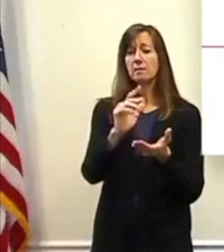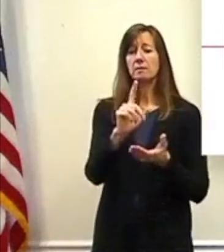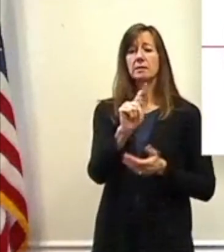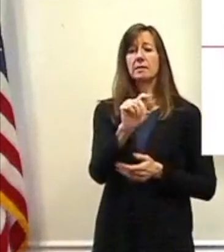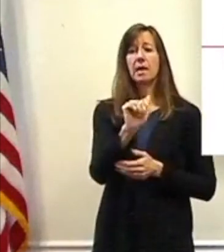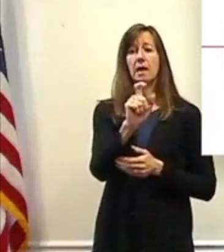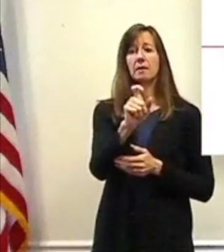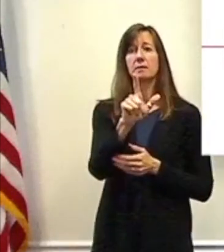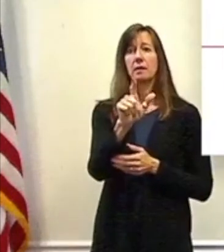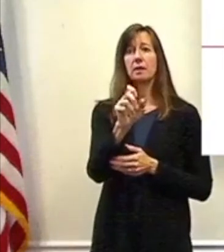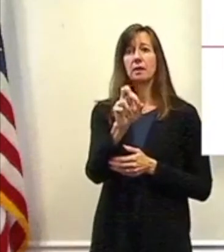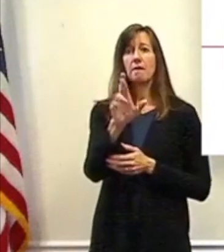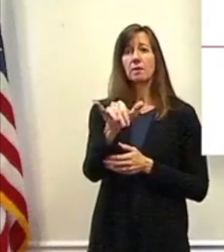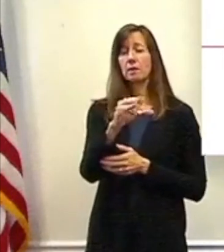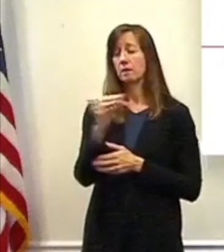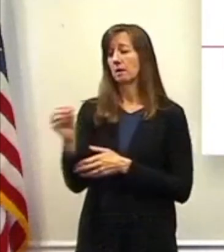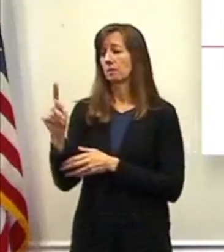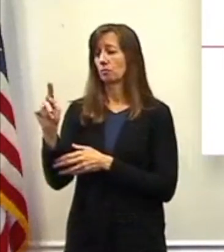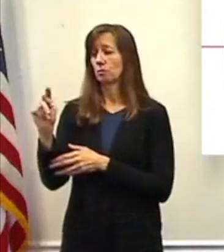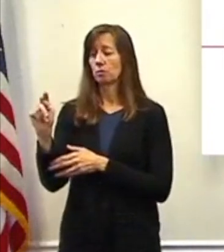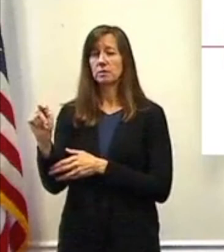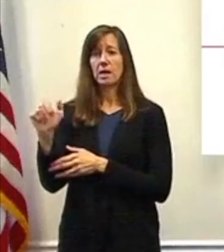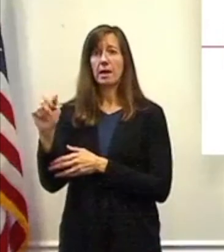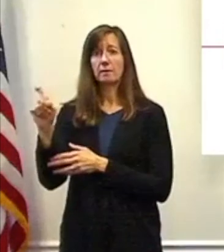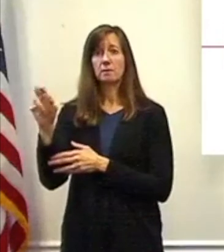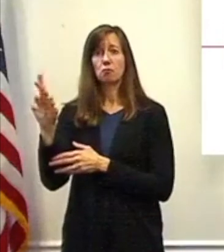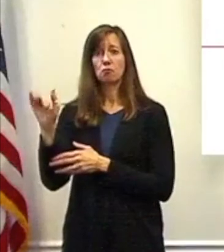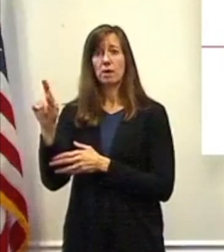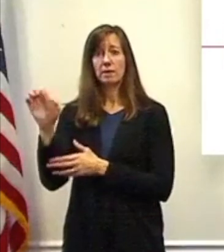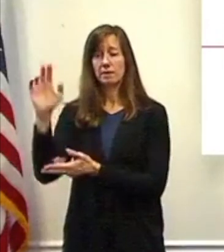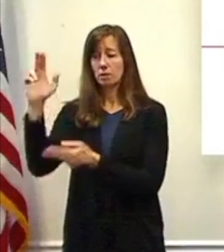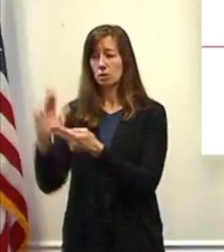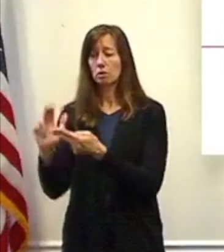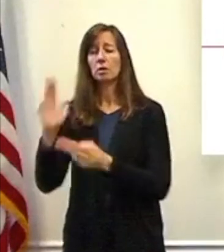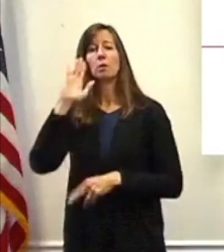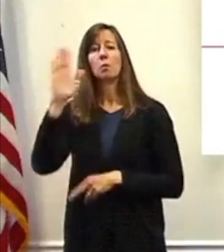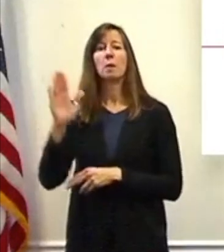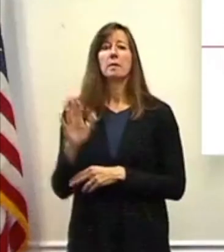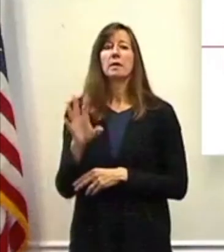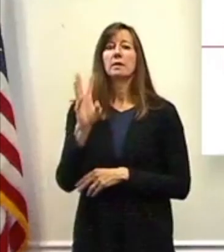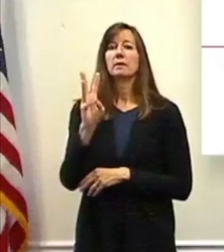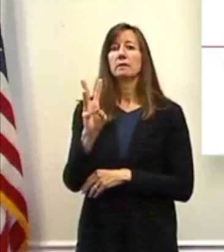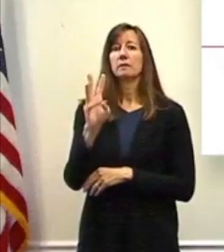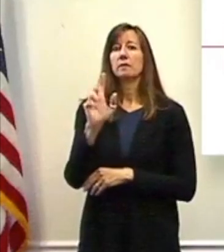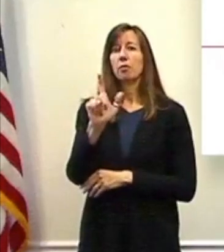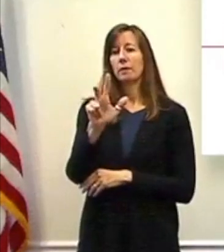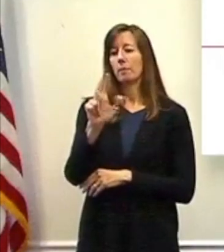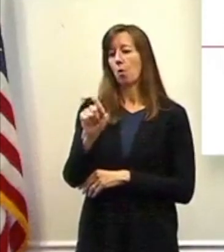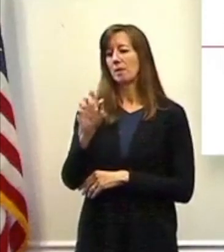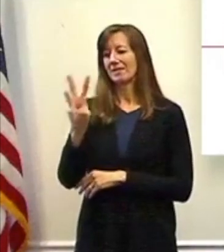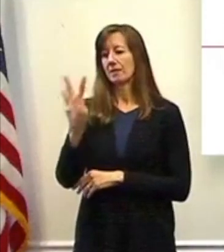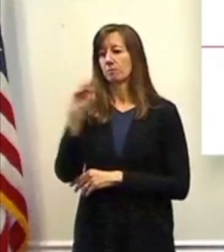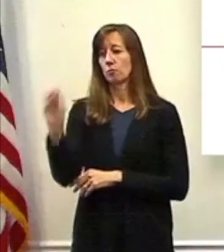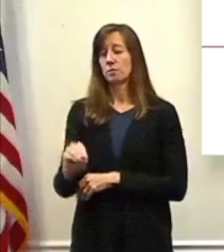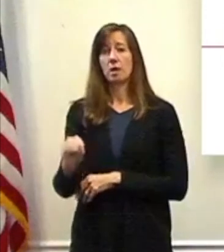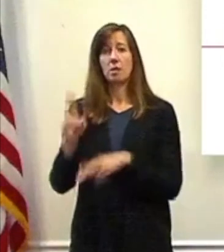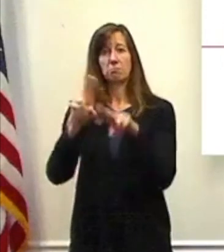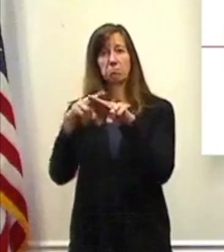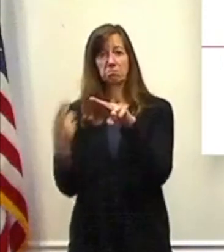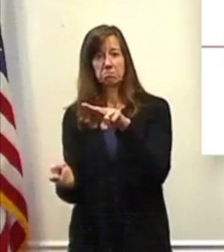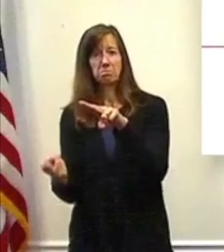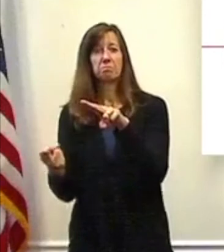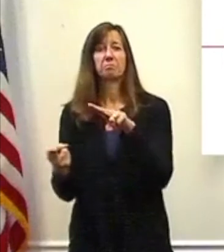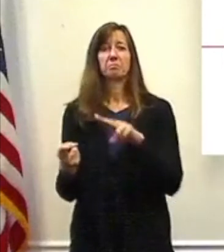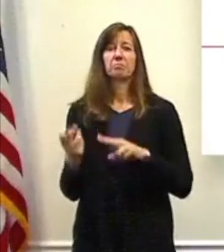rate reduction. This budget provides a 3.6% cut in spending 2021 to what we expect to spend in